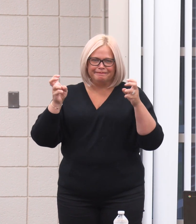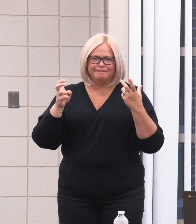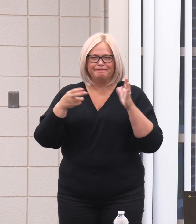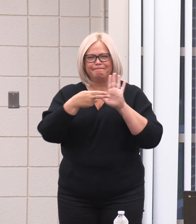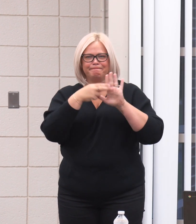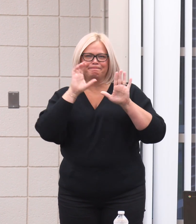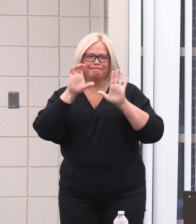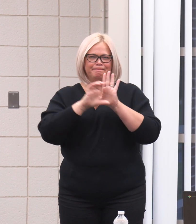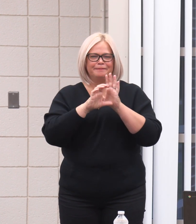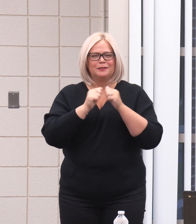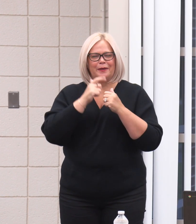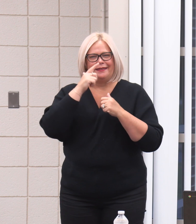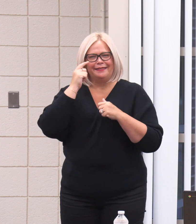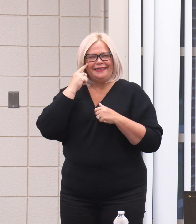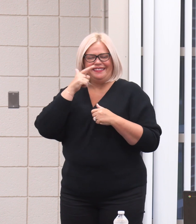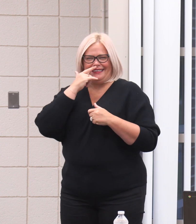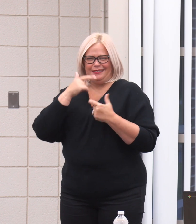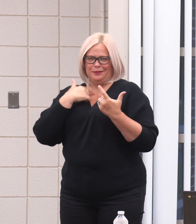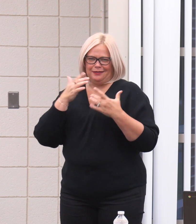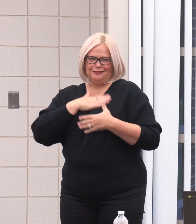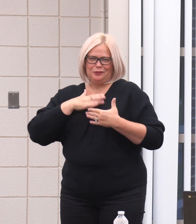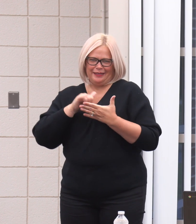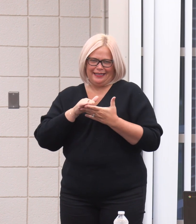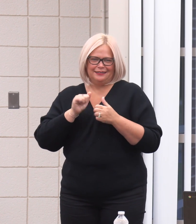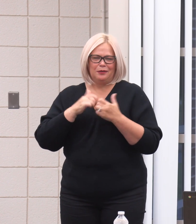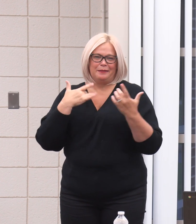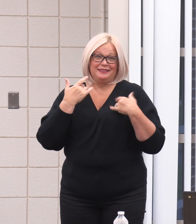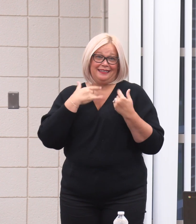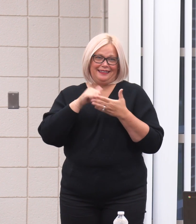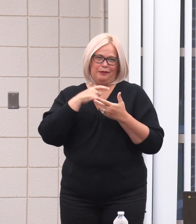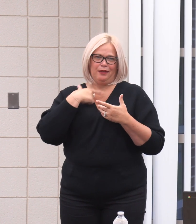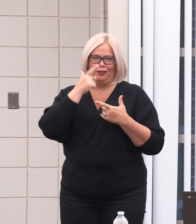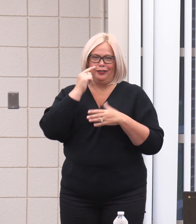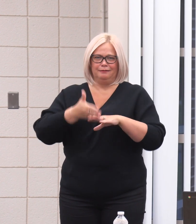I think the kids will enjoy it as well. So pretty excited about that coming.